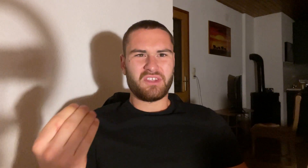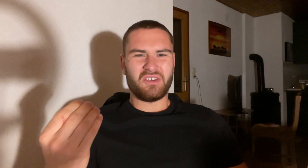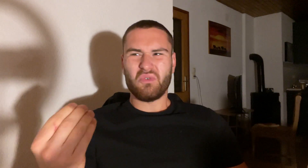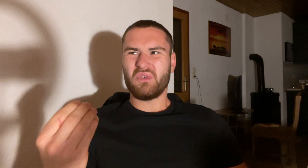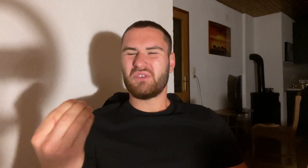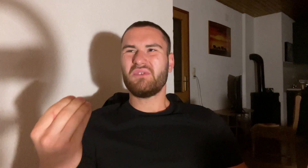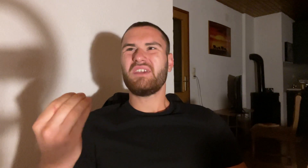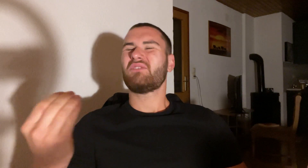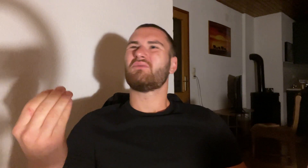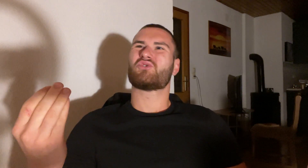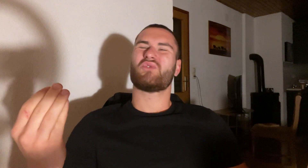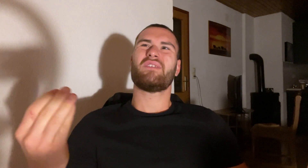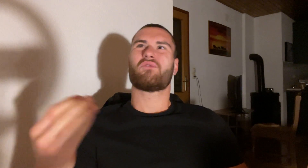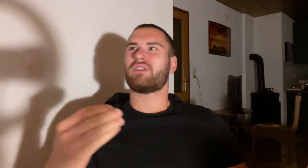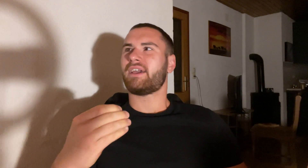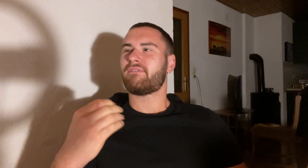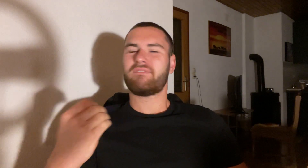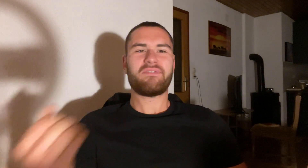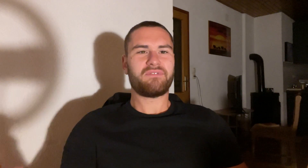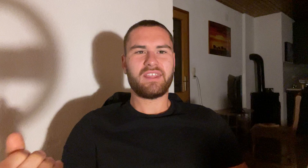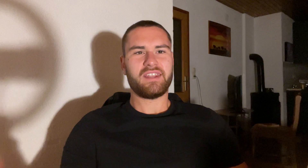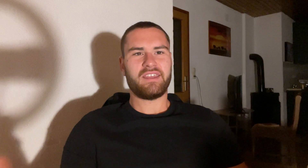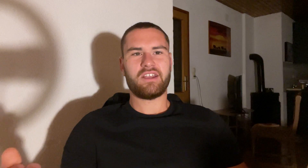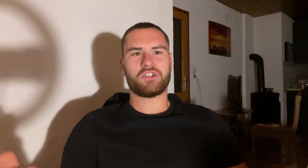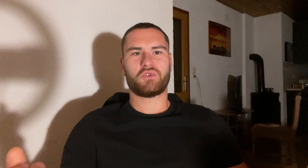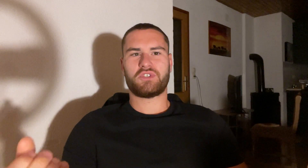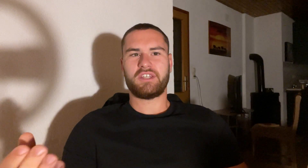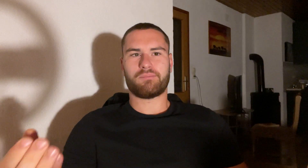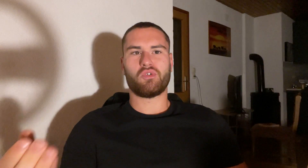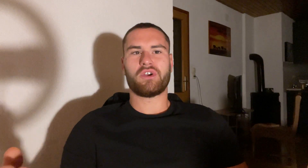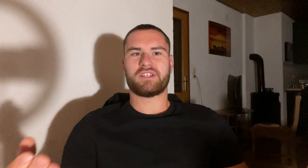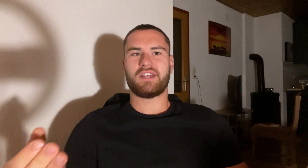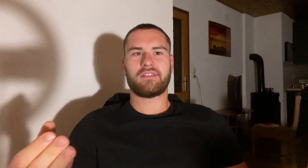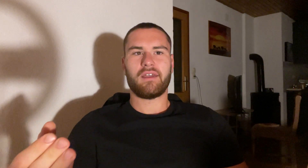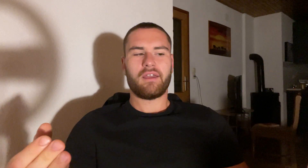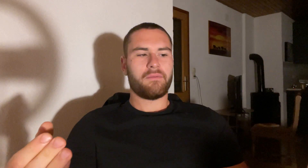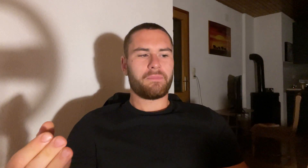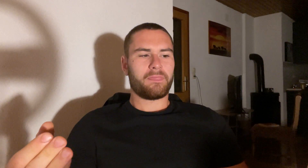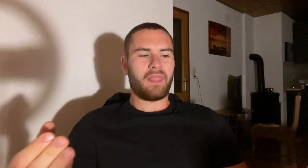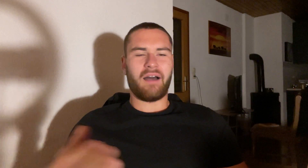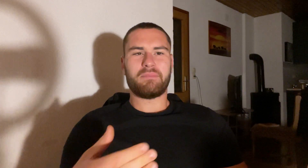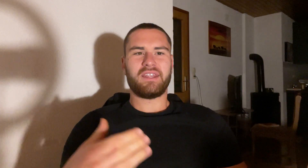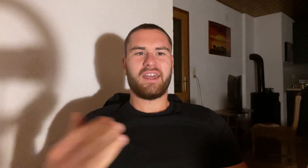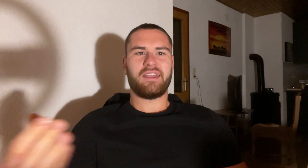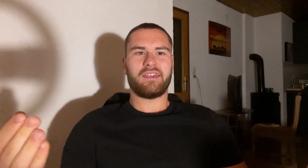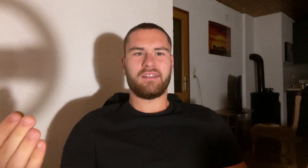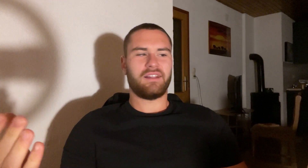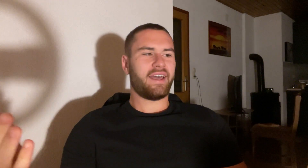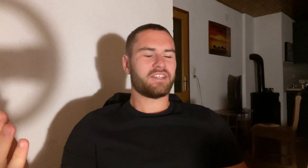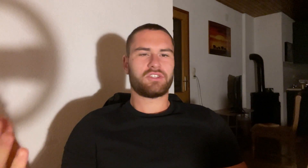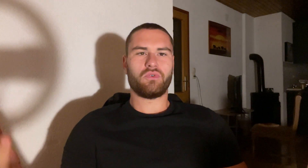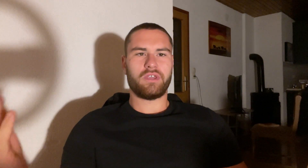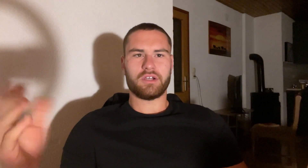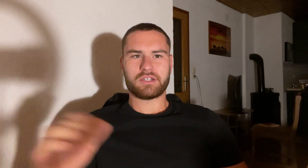you need to train for like 15 years to see the progress that I've been getting in the last two years.